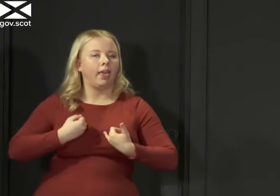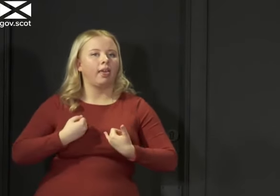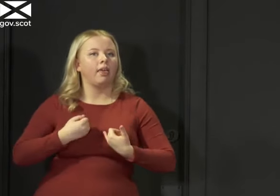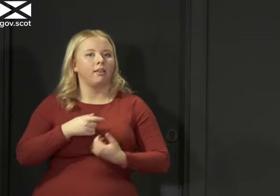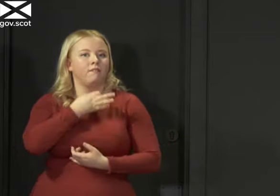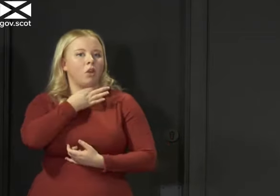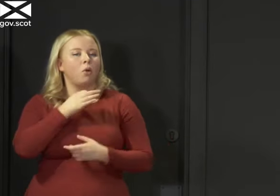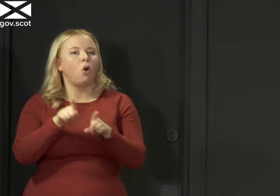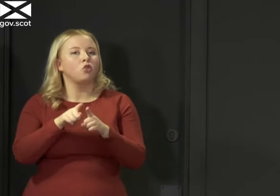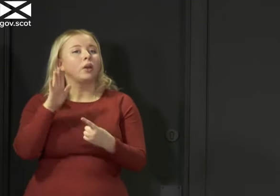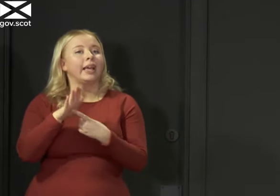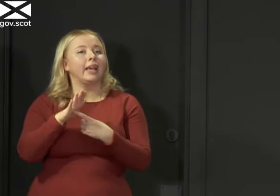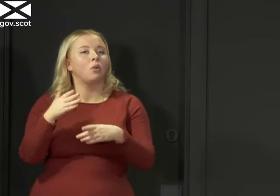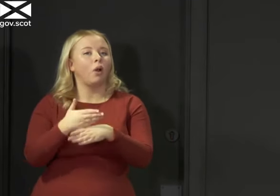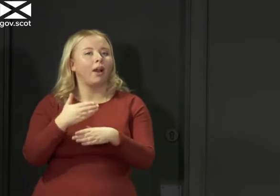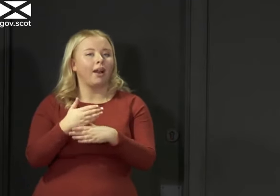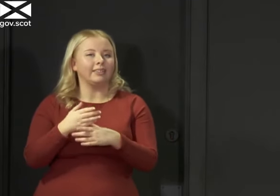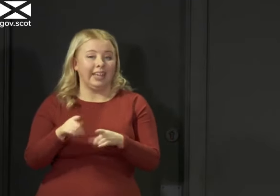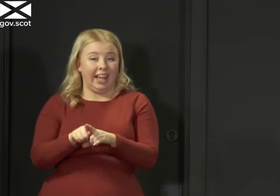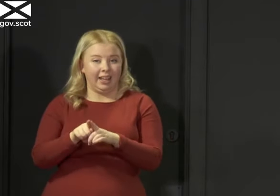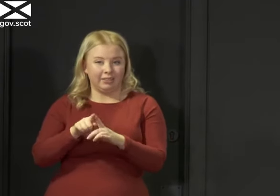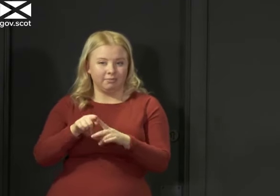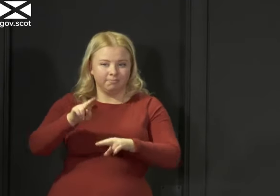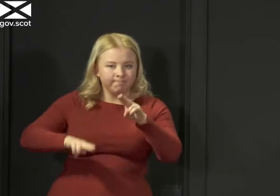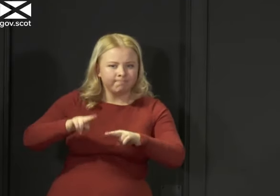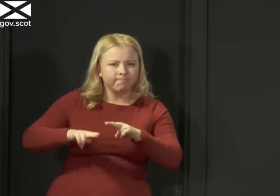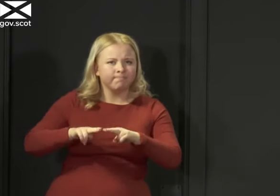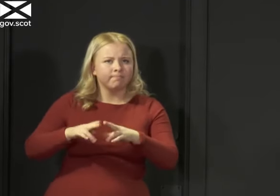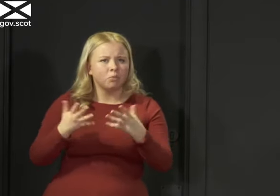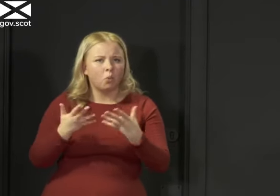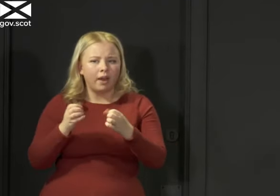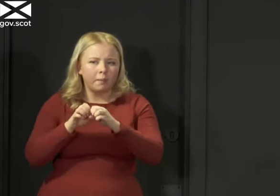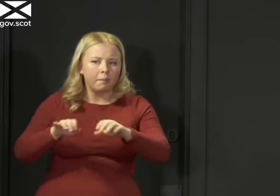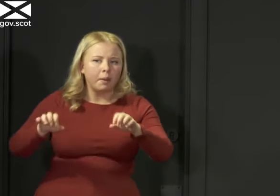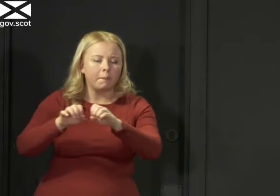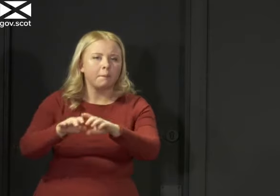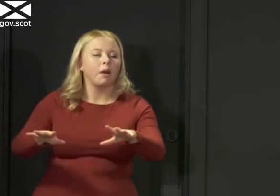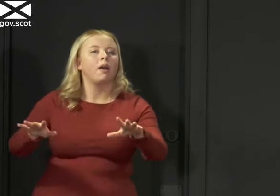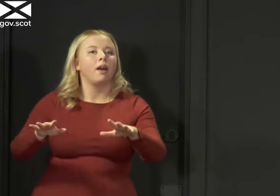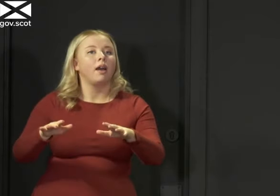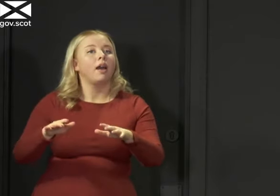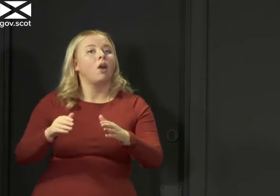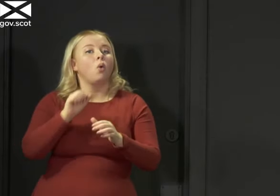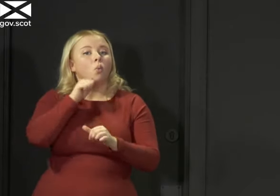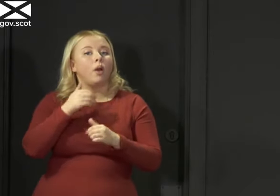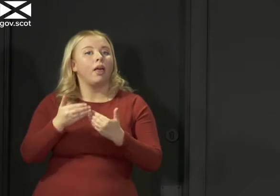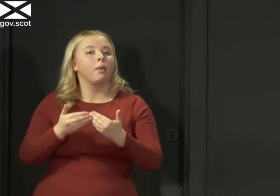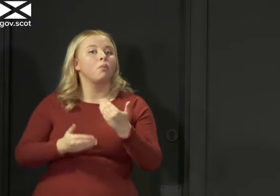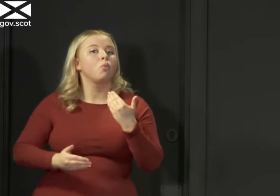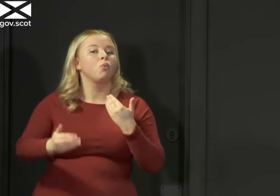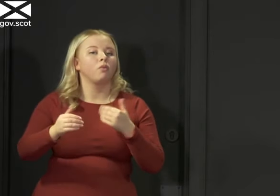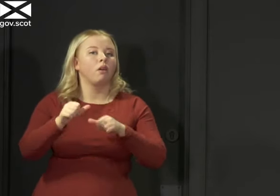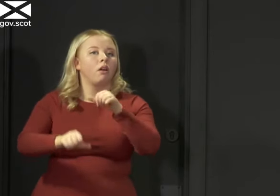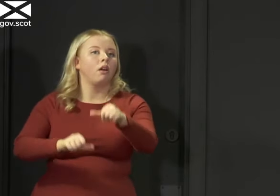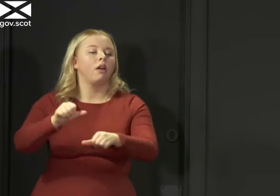unnecessarily off work, and surveillance and assessing the spread. Progressively, we will move from that into